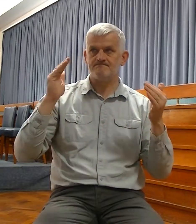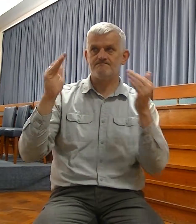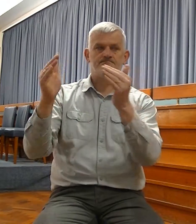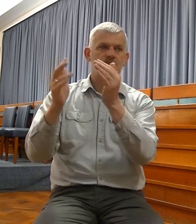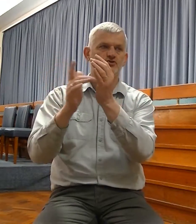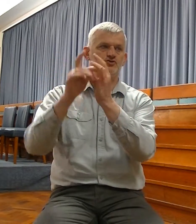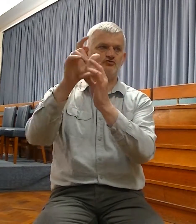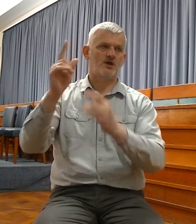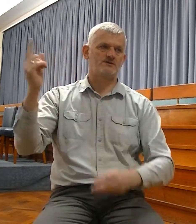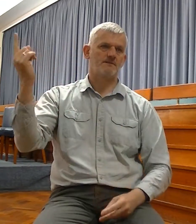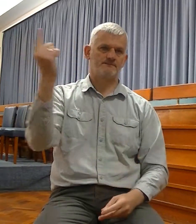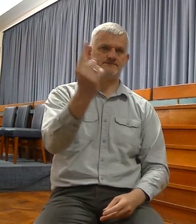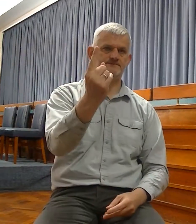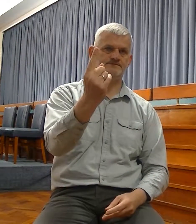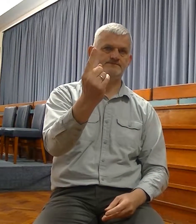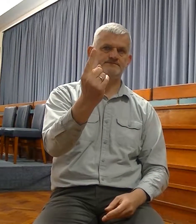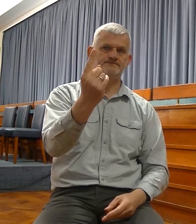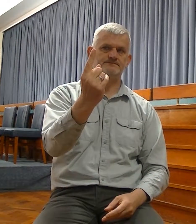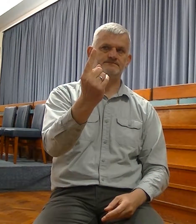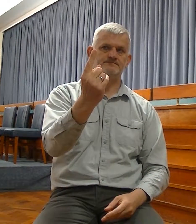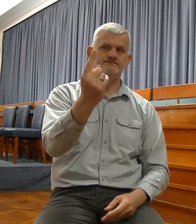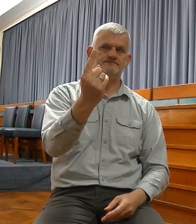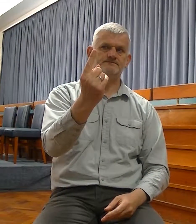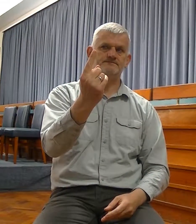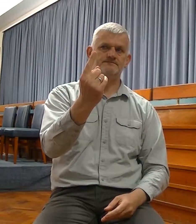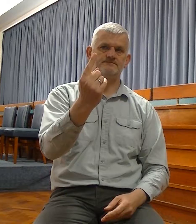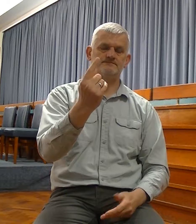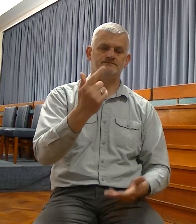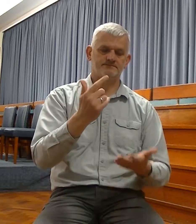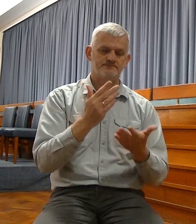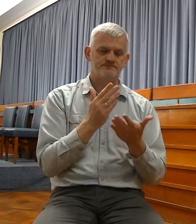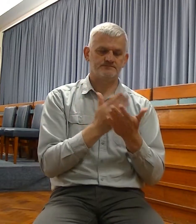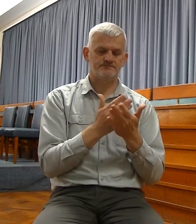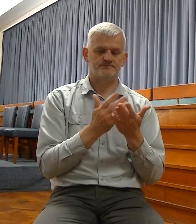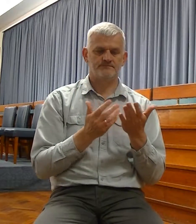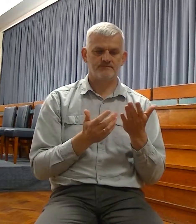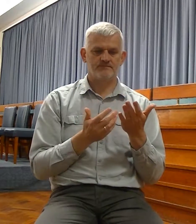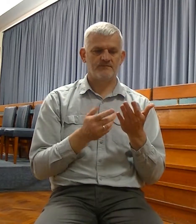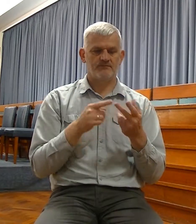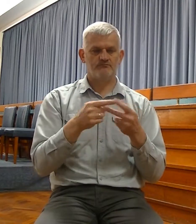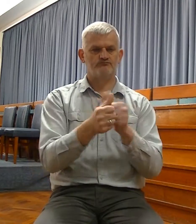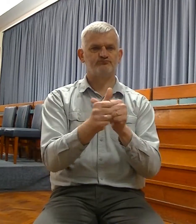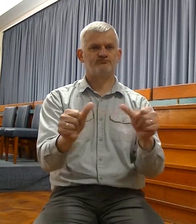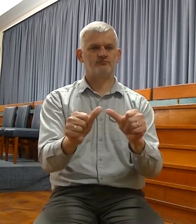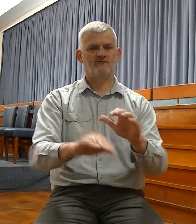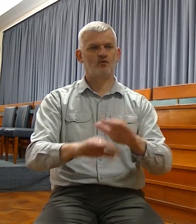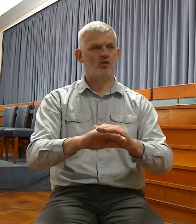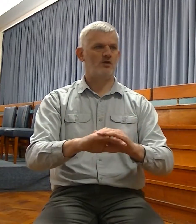the coming of Christ. Then it goes, the prophecies will be entirely fulfilled. Verse 10, therefore